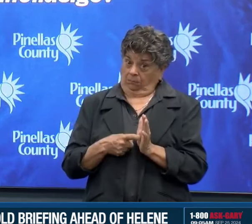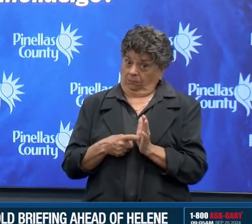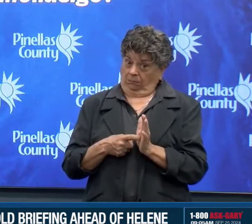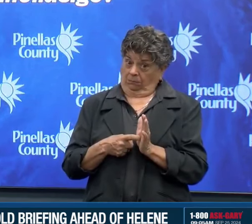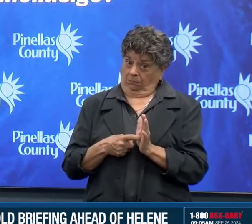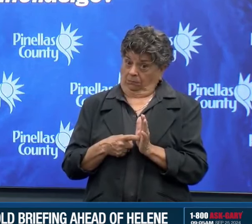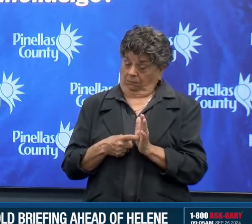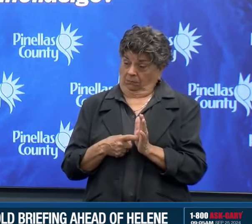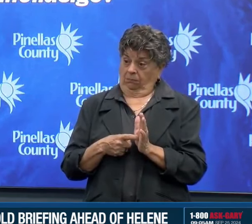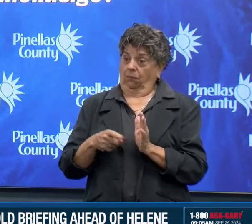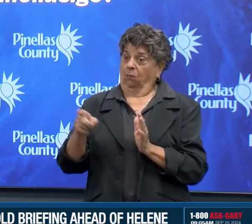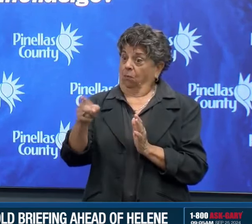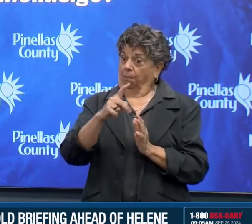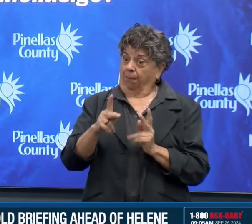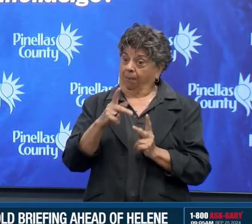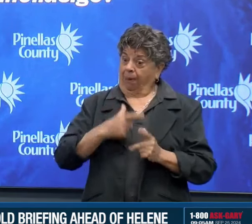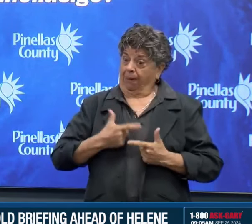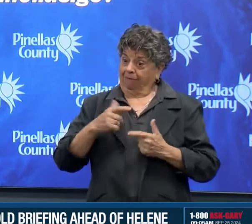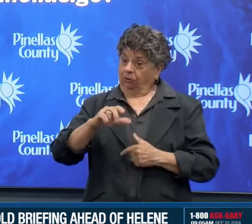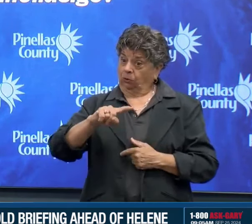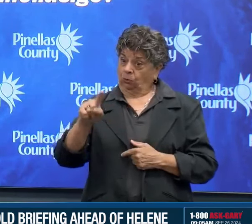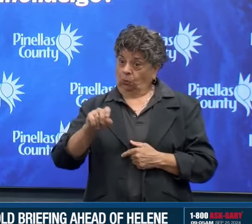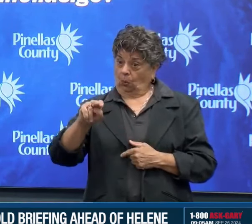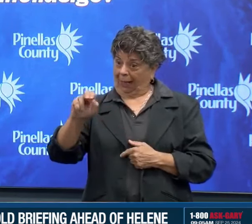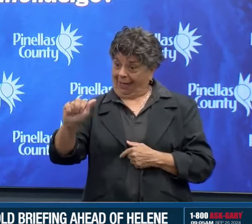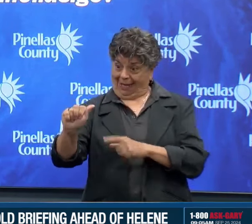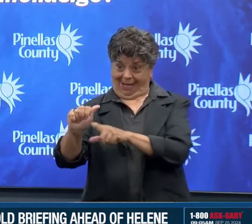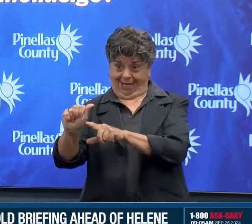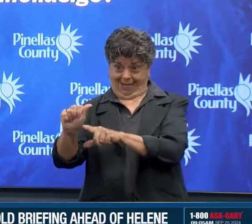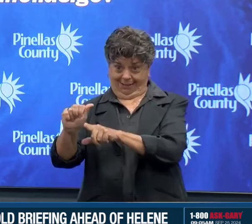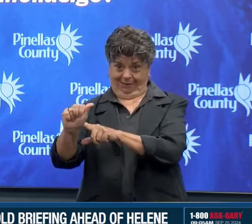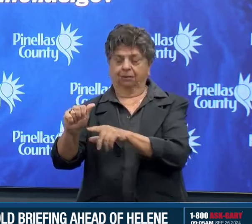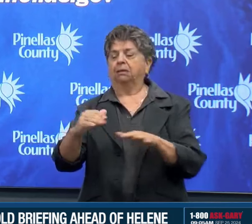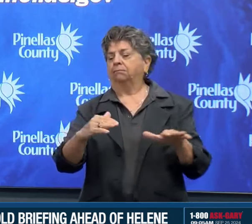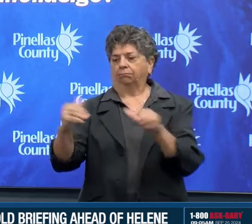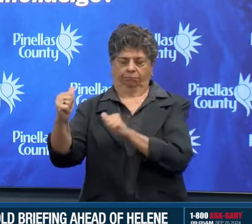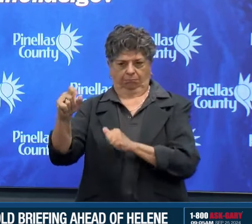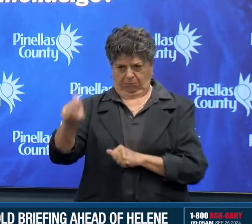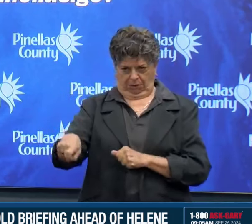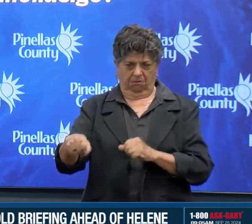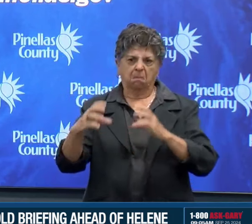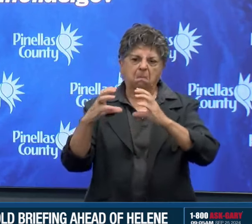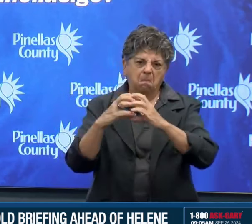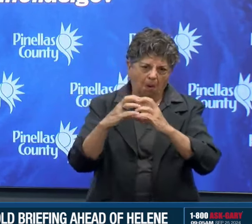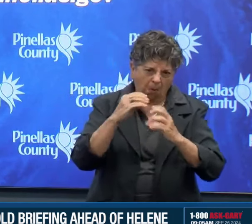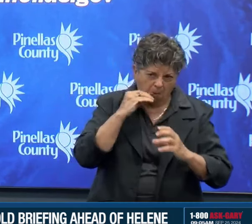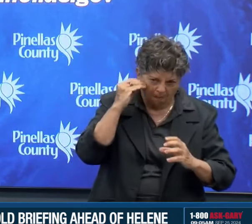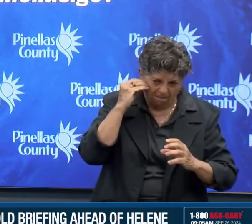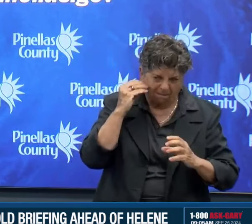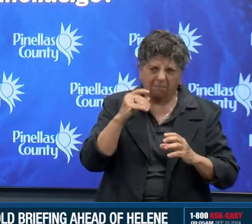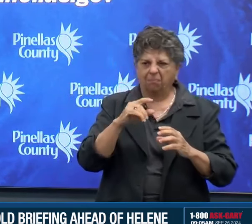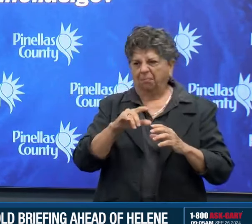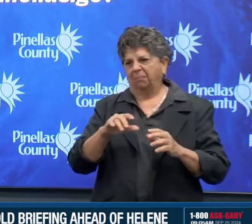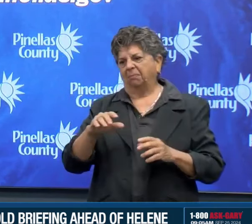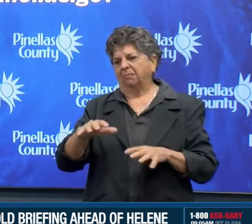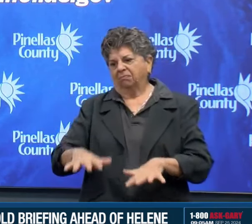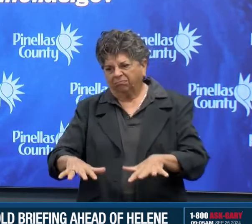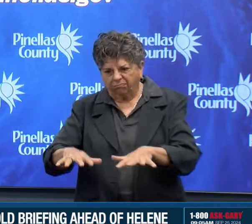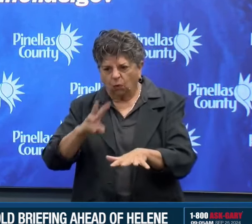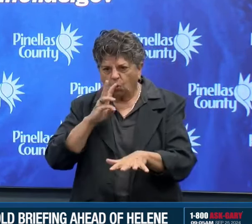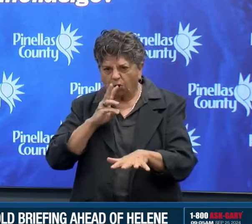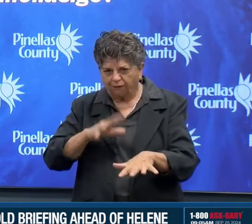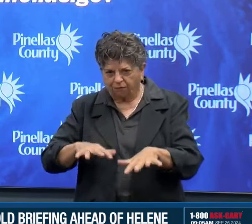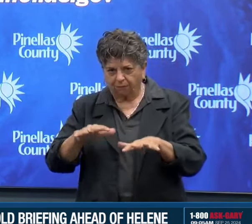mobile home parks countywide effective immediately. This includes high rise buildings in zone a